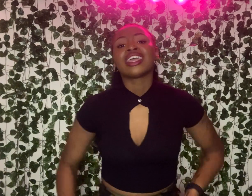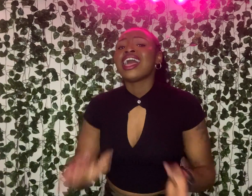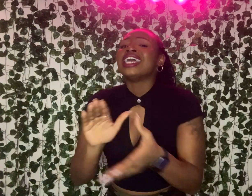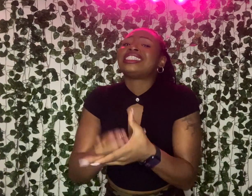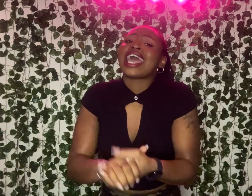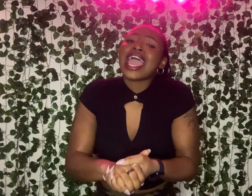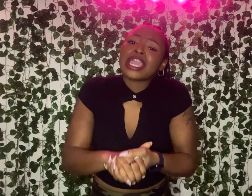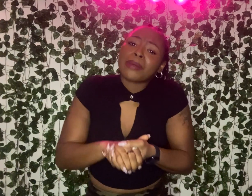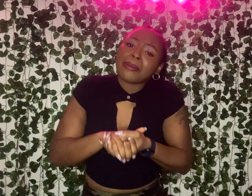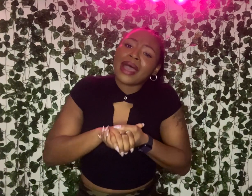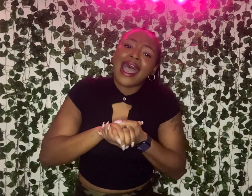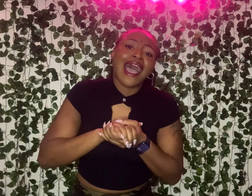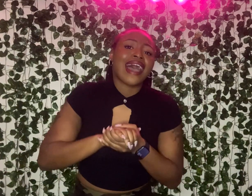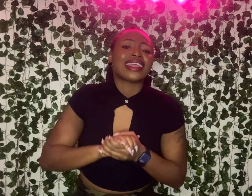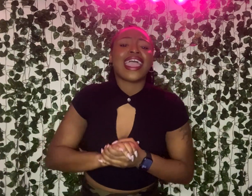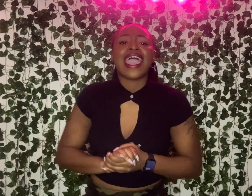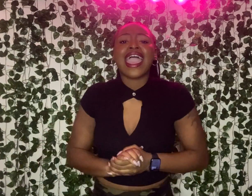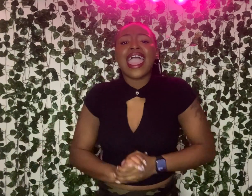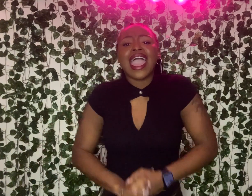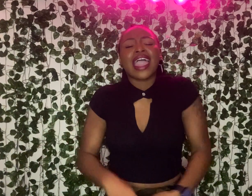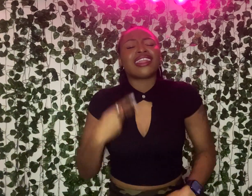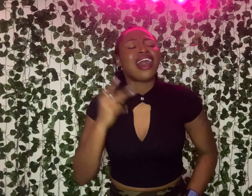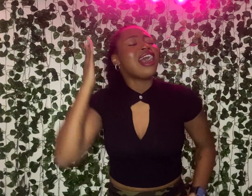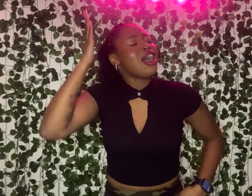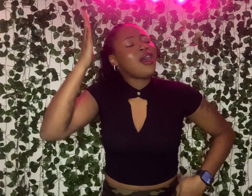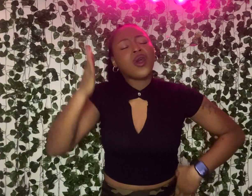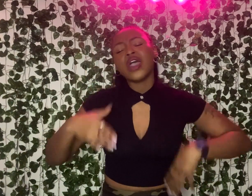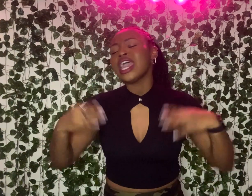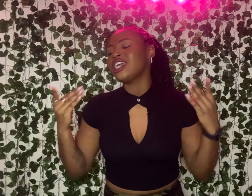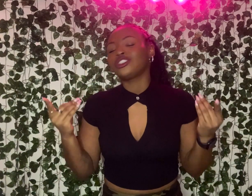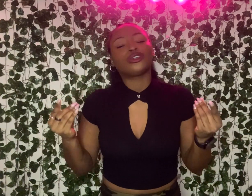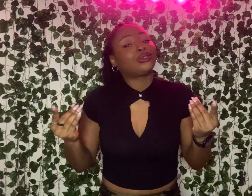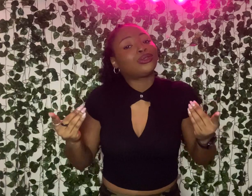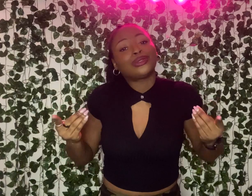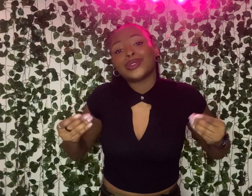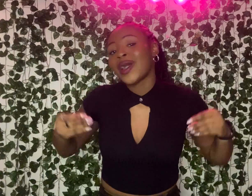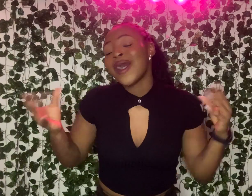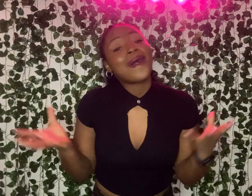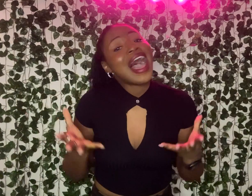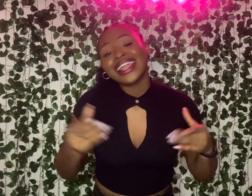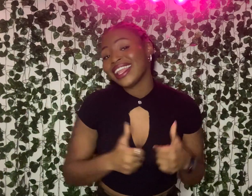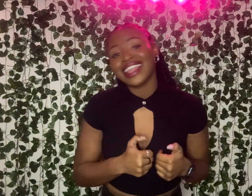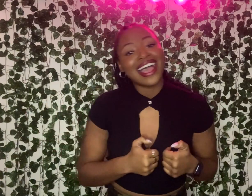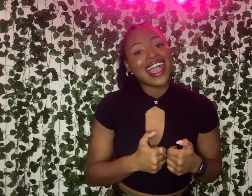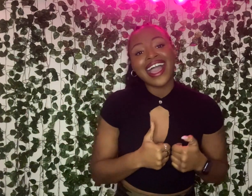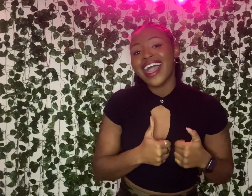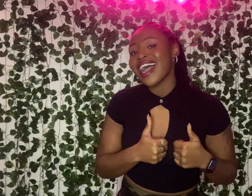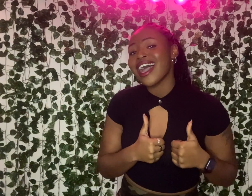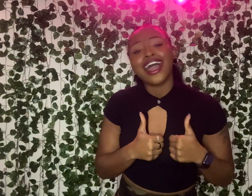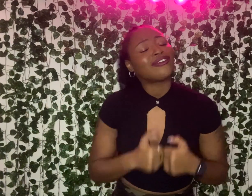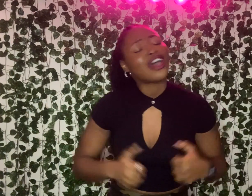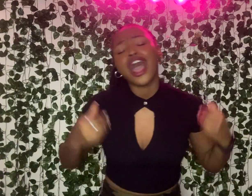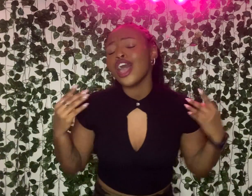Take me by the hand. And while we do what lovers